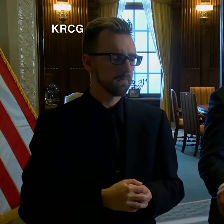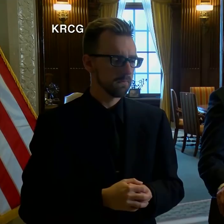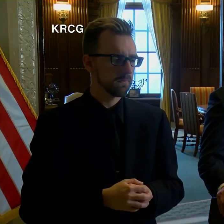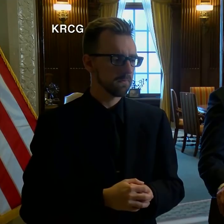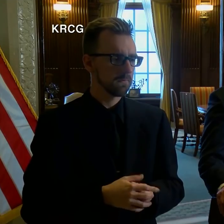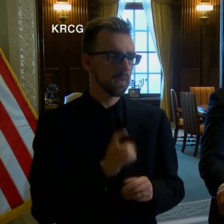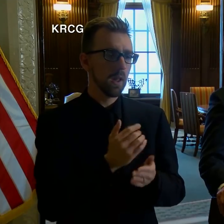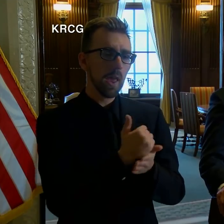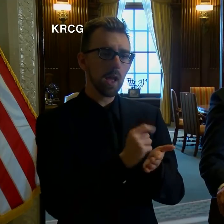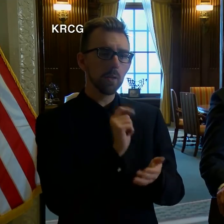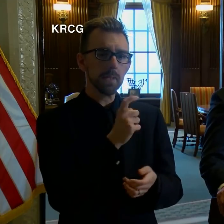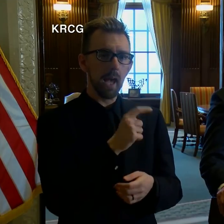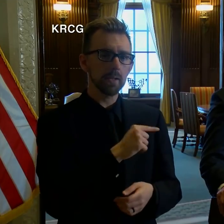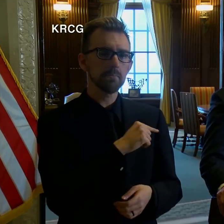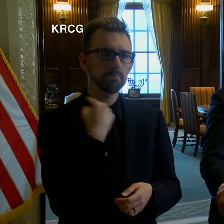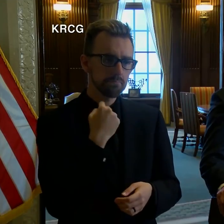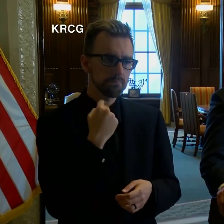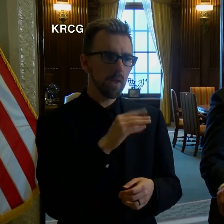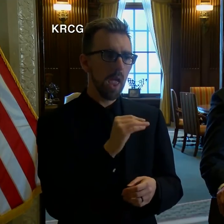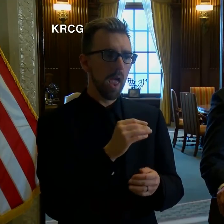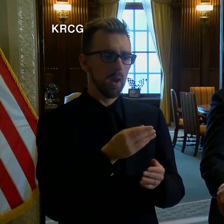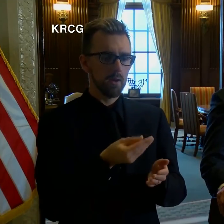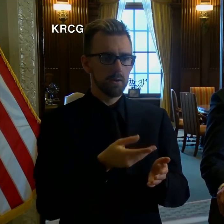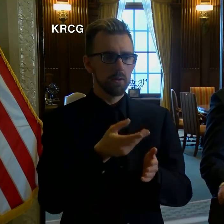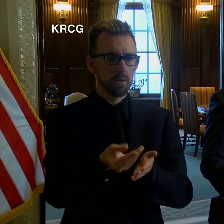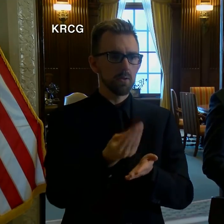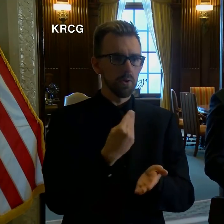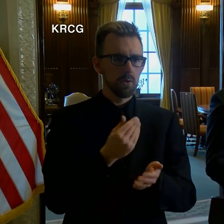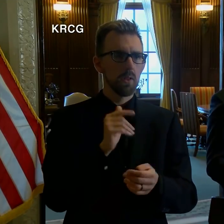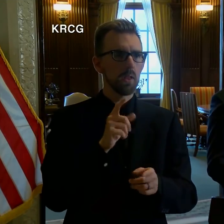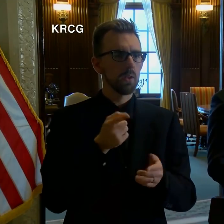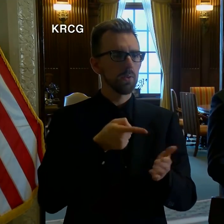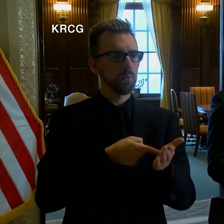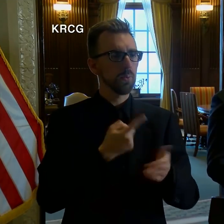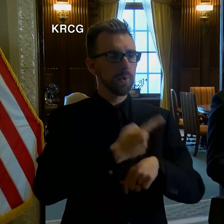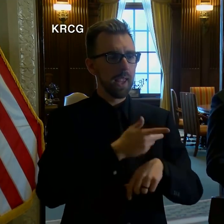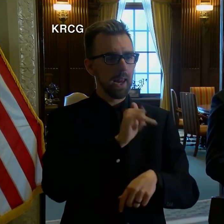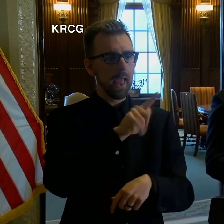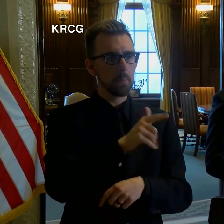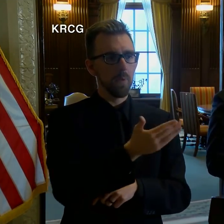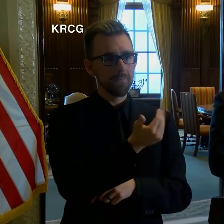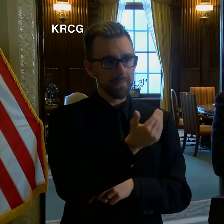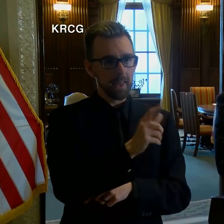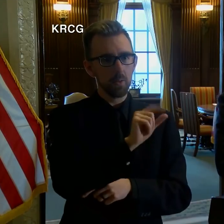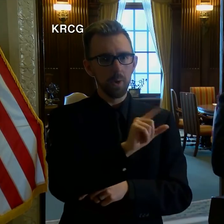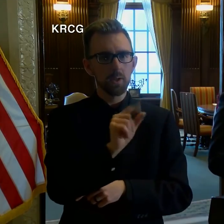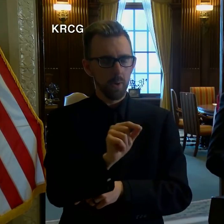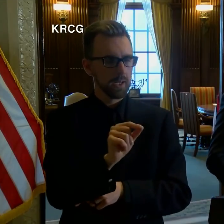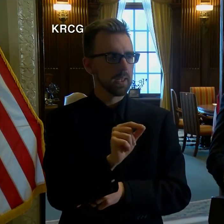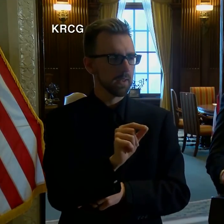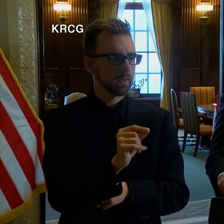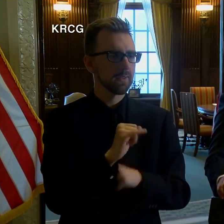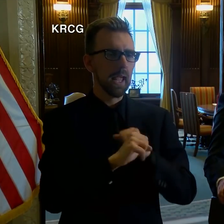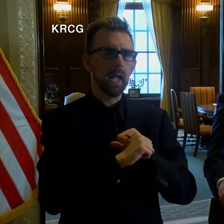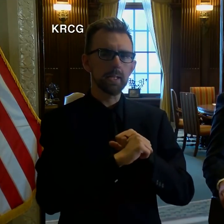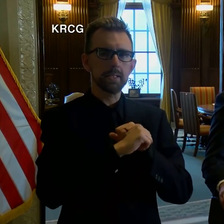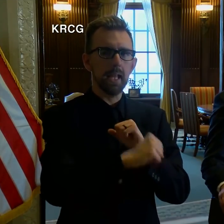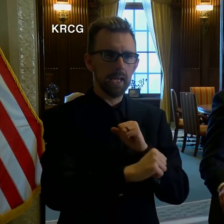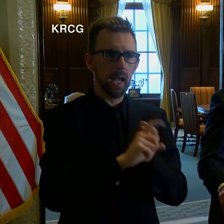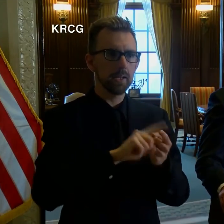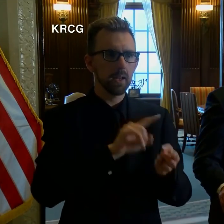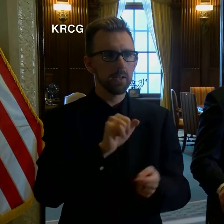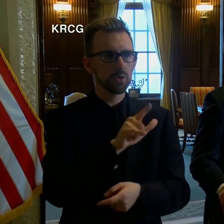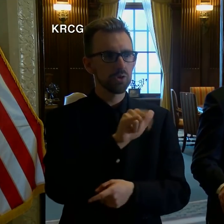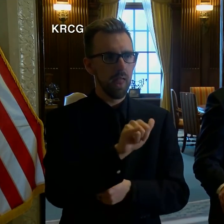individuals and corporate income returns with a due date of April 15th 2020 are extended until